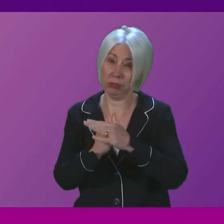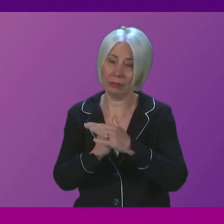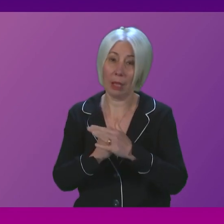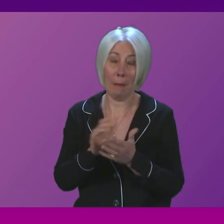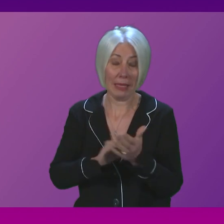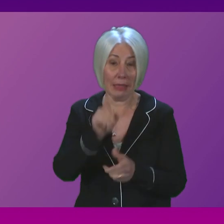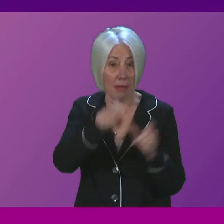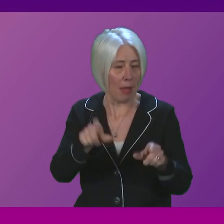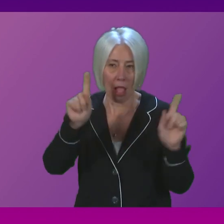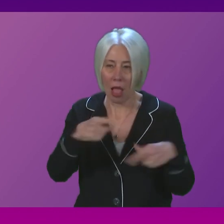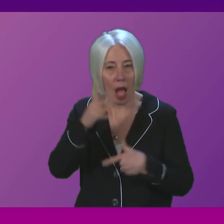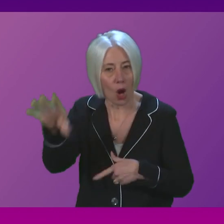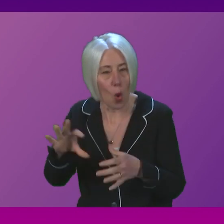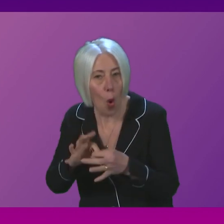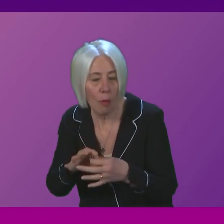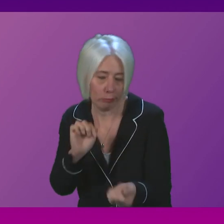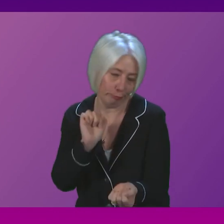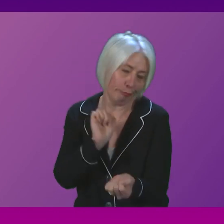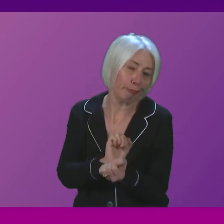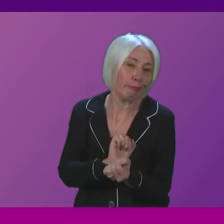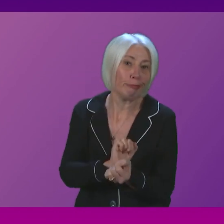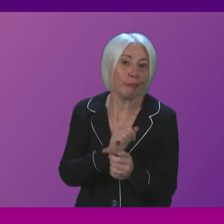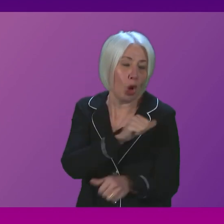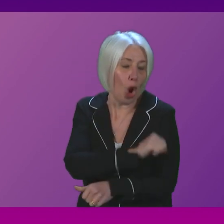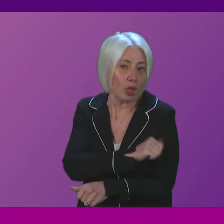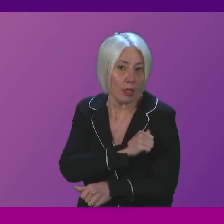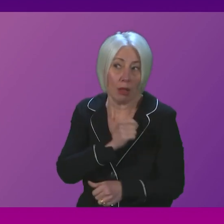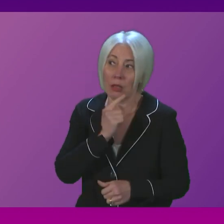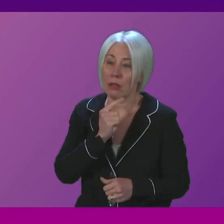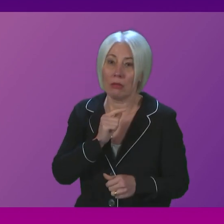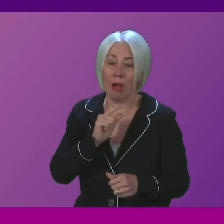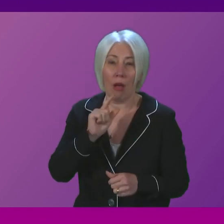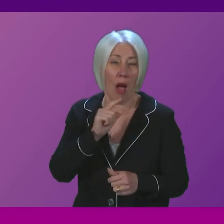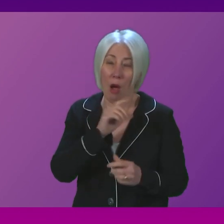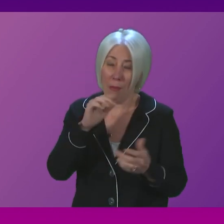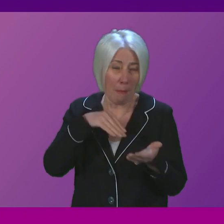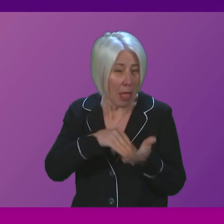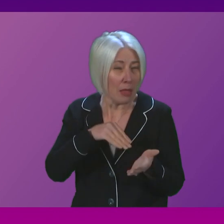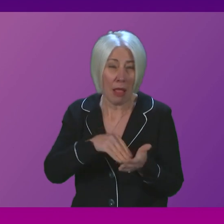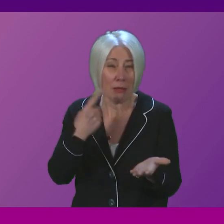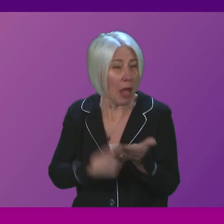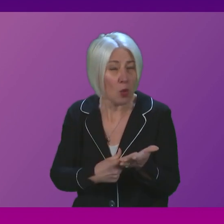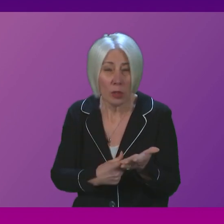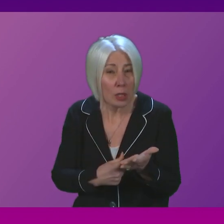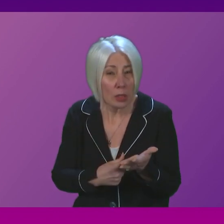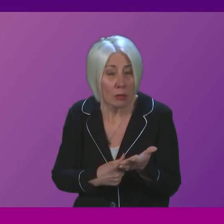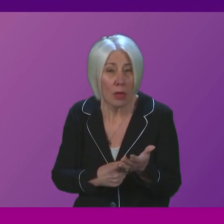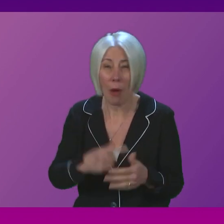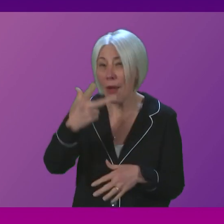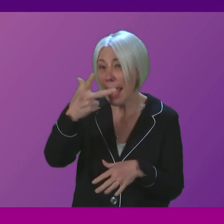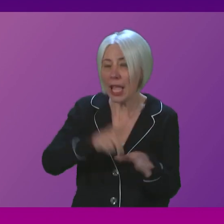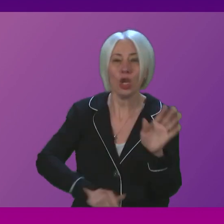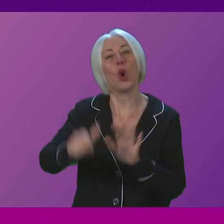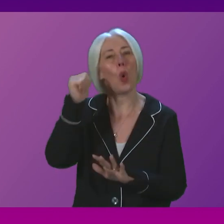unable to get home, stuck in our hospitals at a cost of hundreds of millions of pounds. Nearly eight years ago,